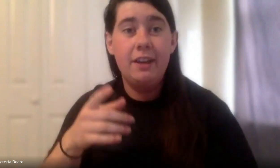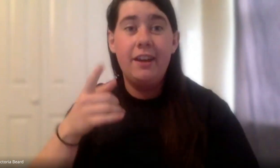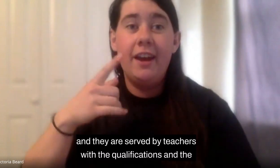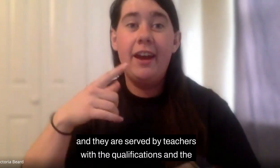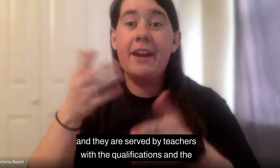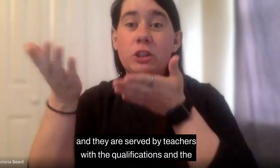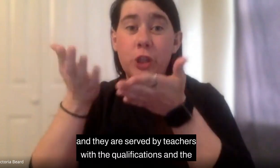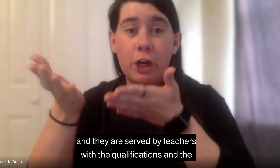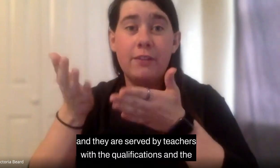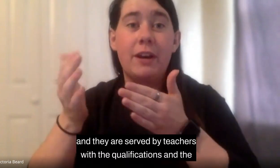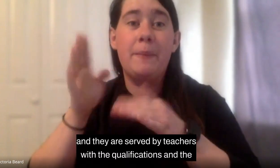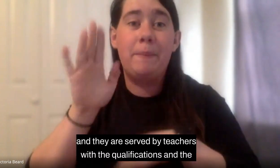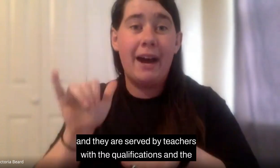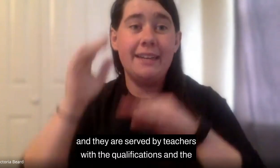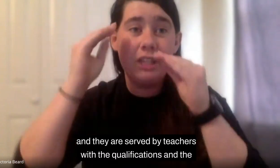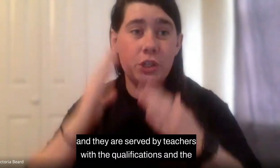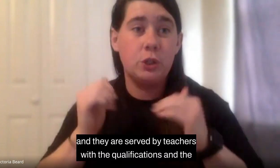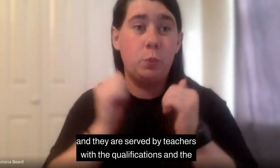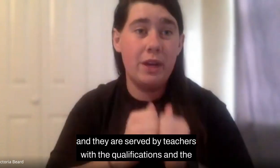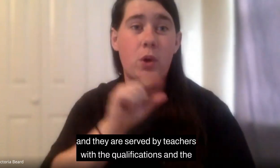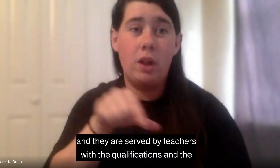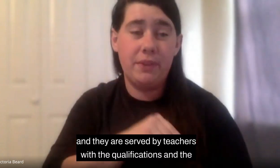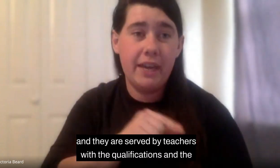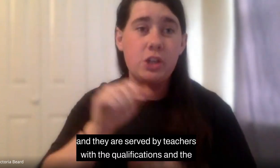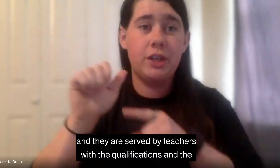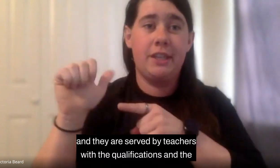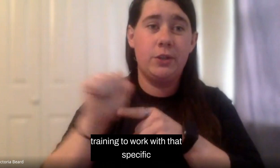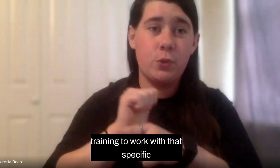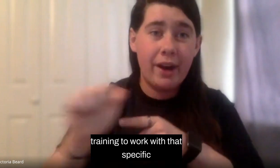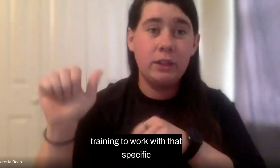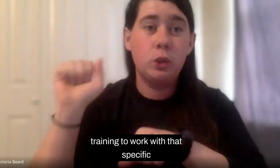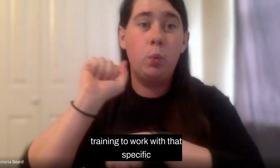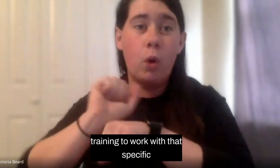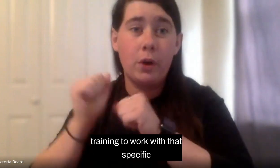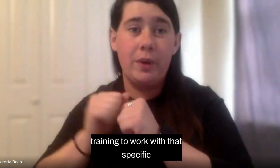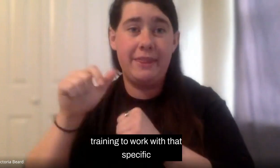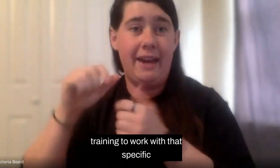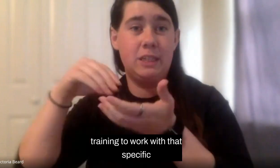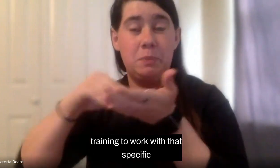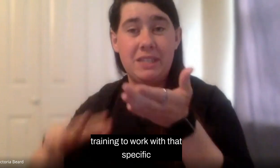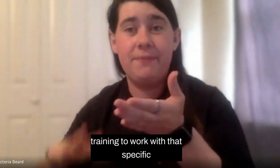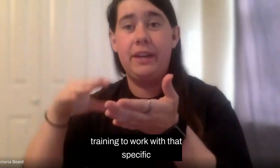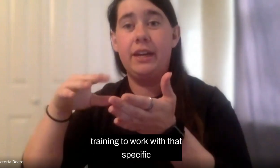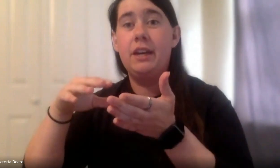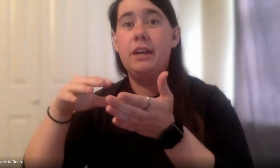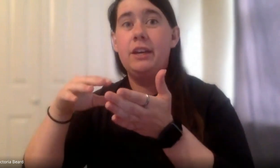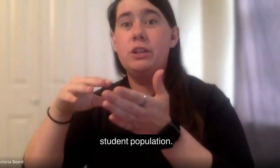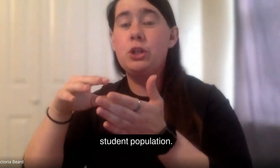And they are served by teachers with the qualifications and the training to work with that specific student